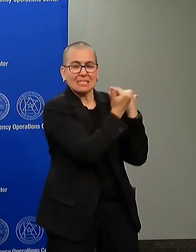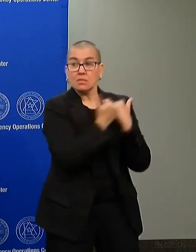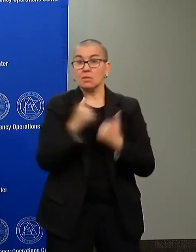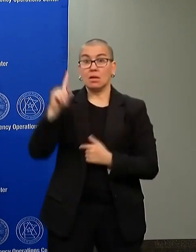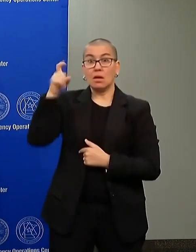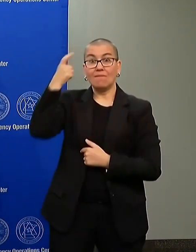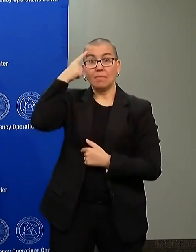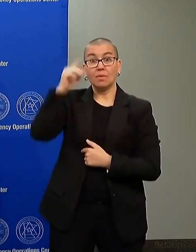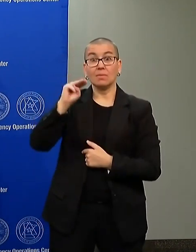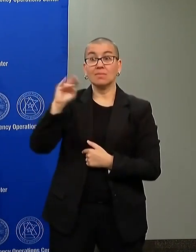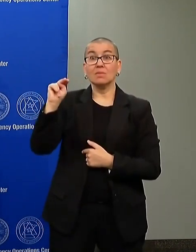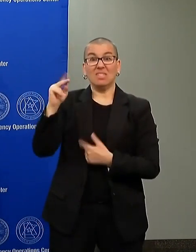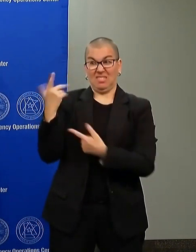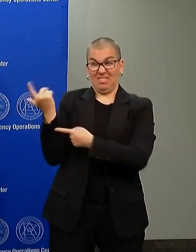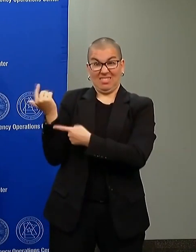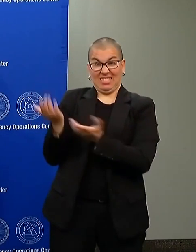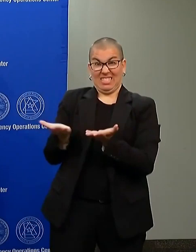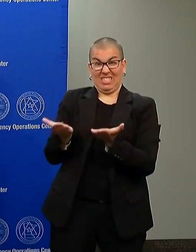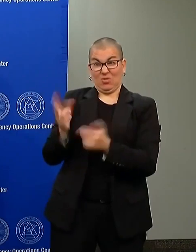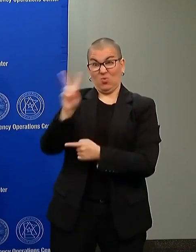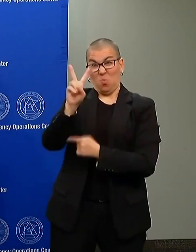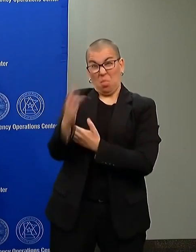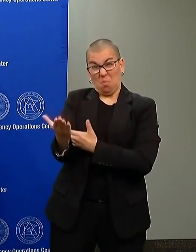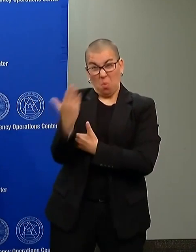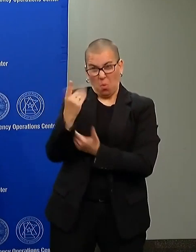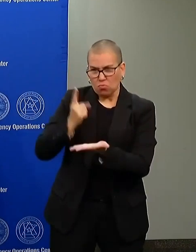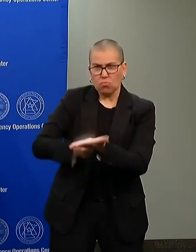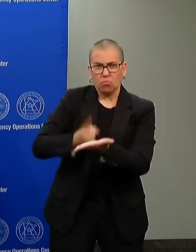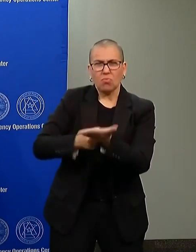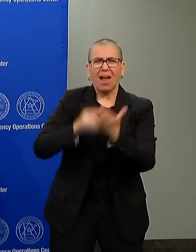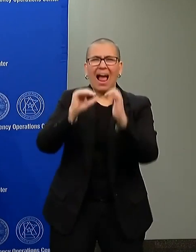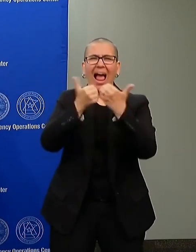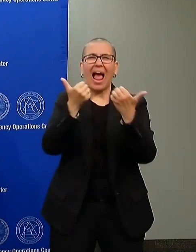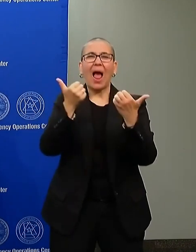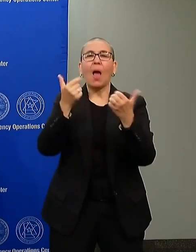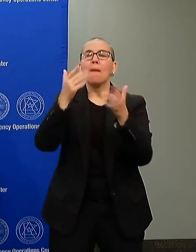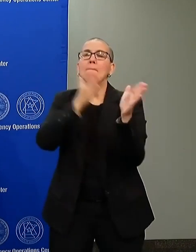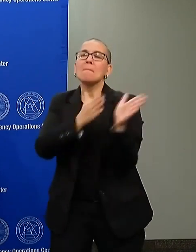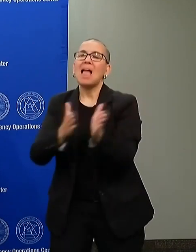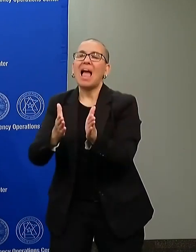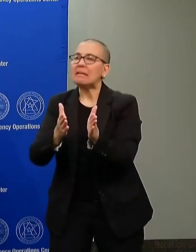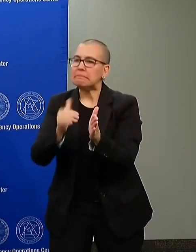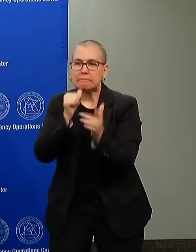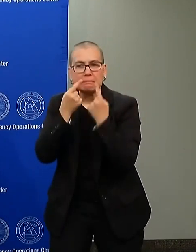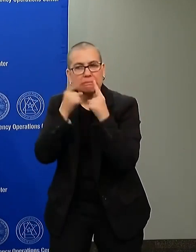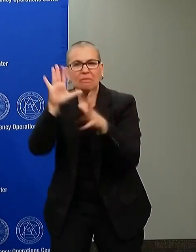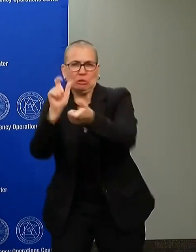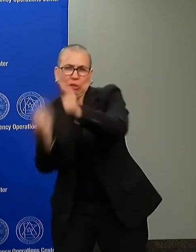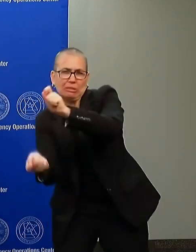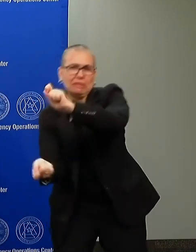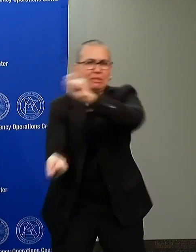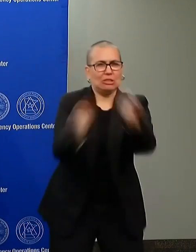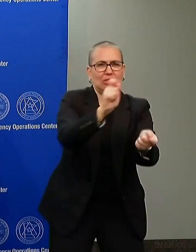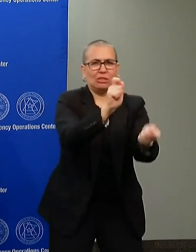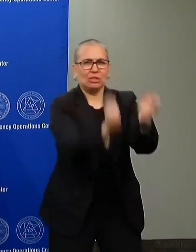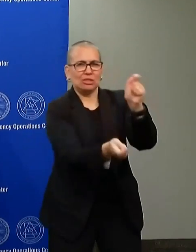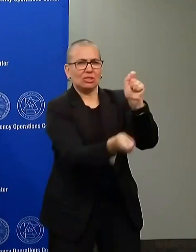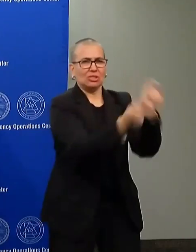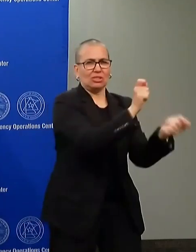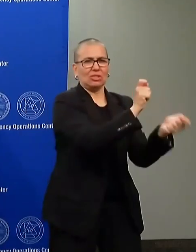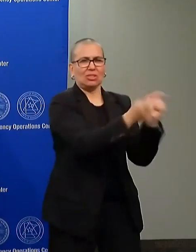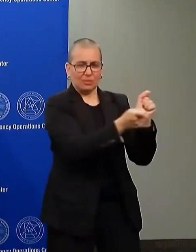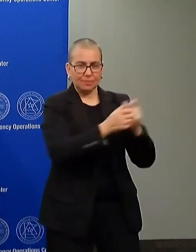night talking about how we're moving things around and they're getting what they wish. But today they're going to get what they wish. They are going to have an overwhelming force